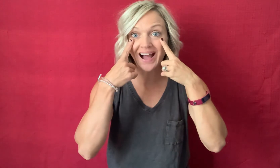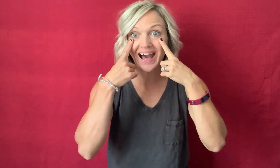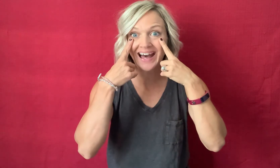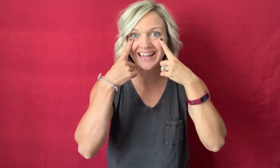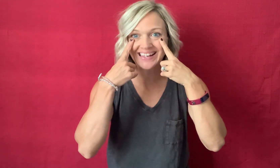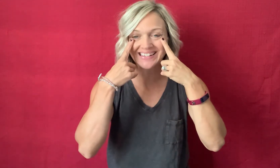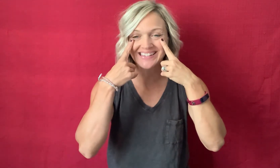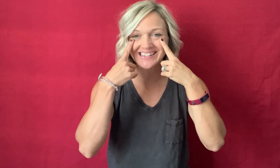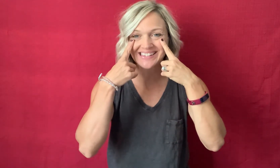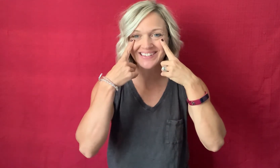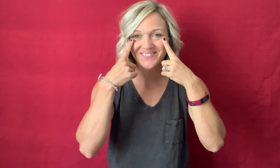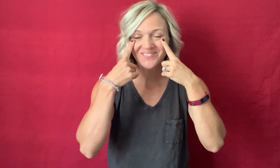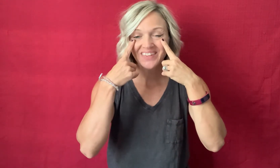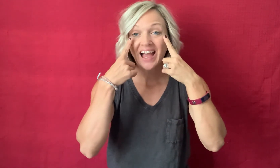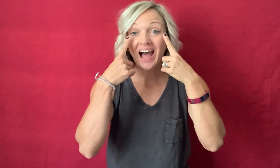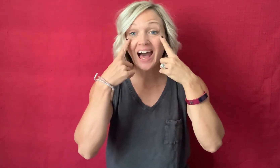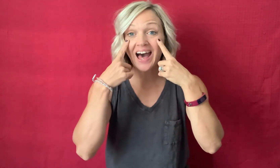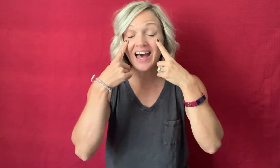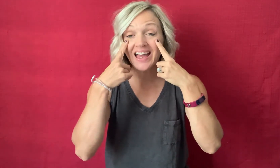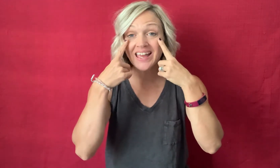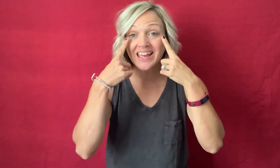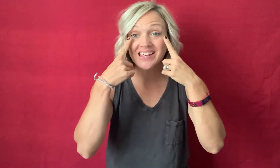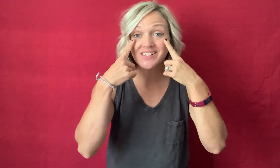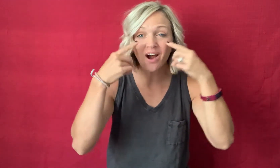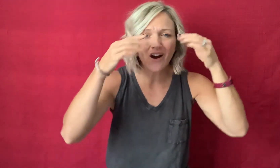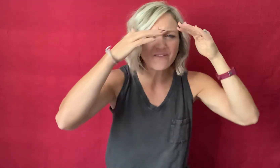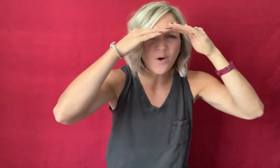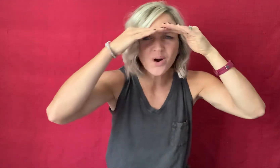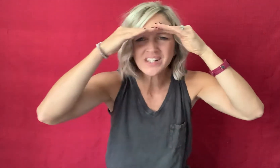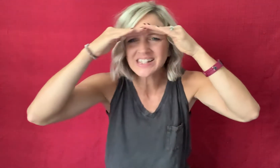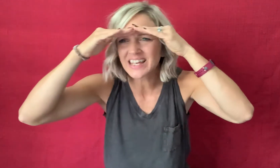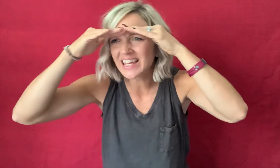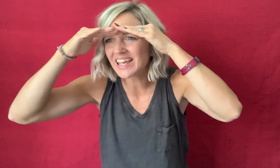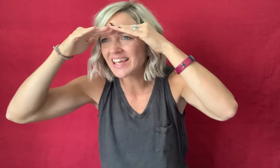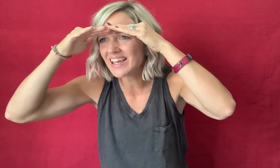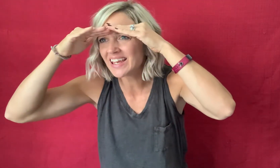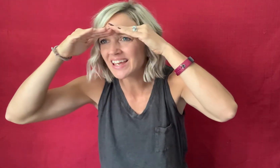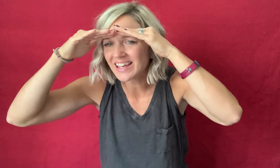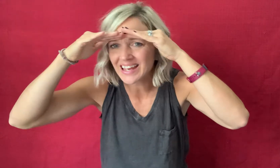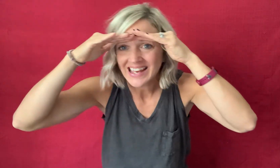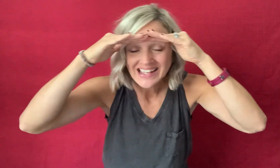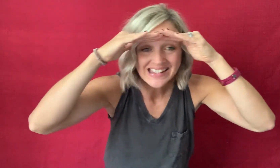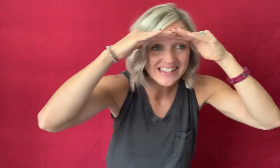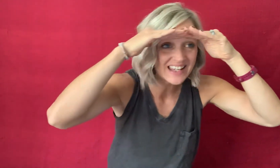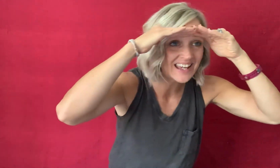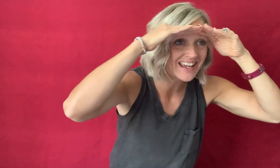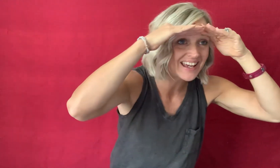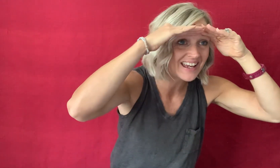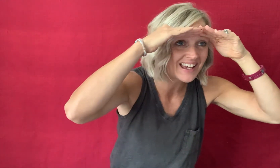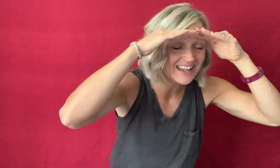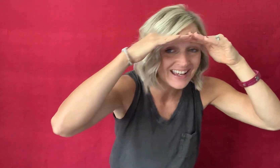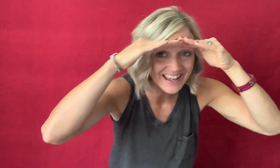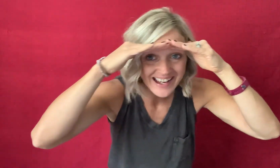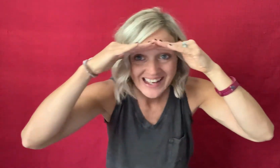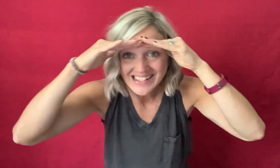eyes eyes are for seeing seeing seeing